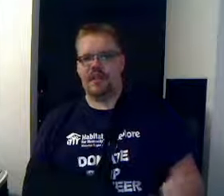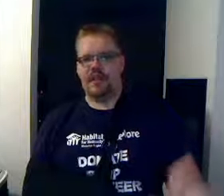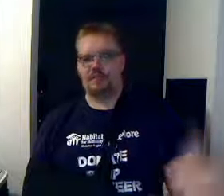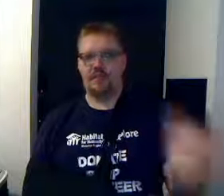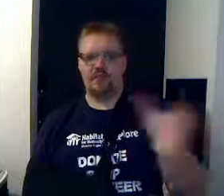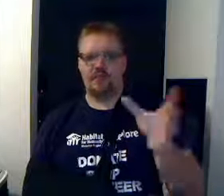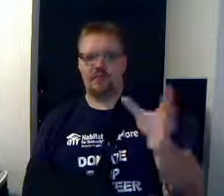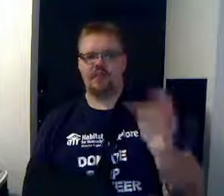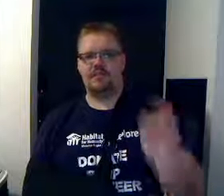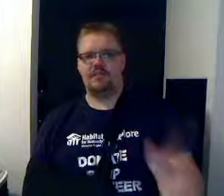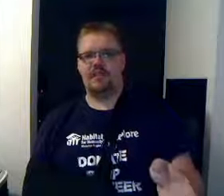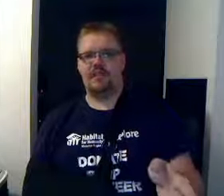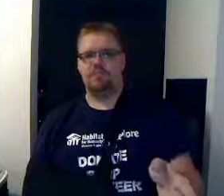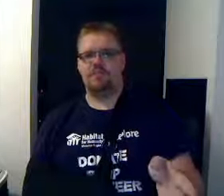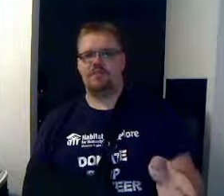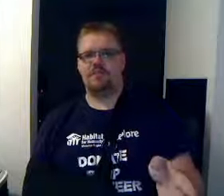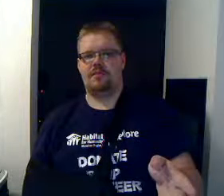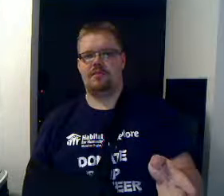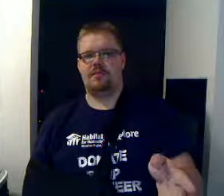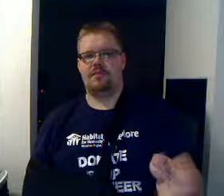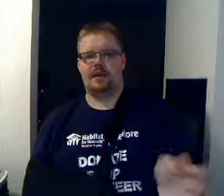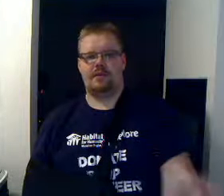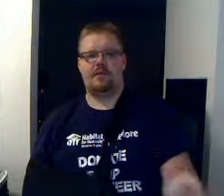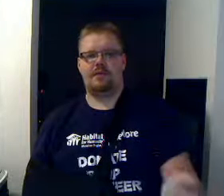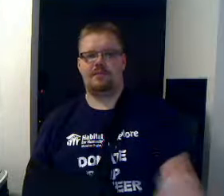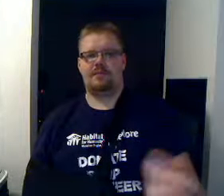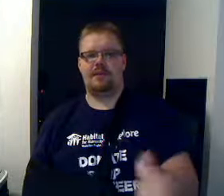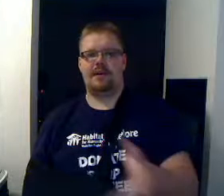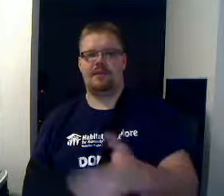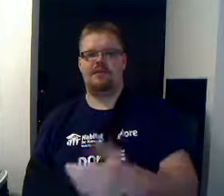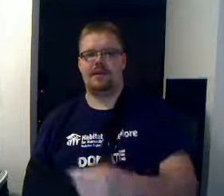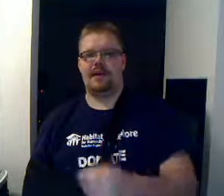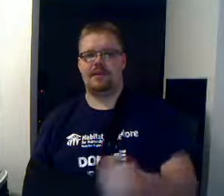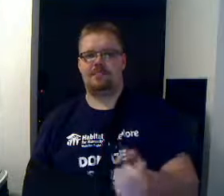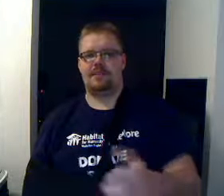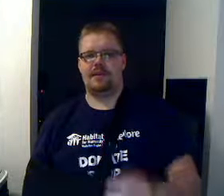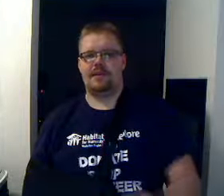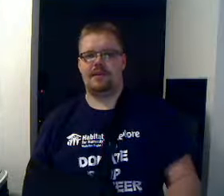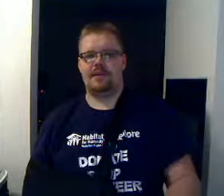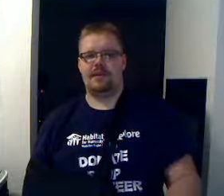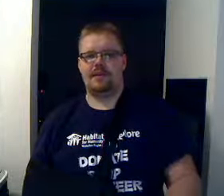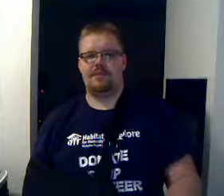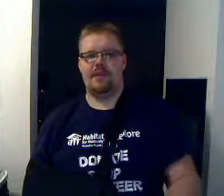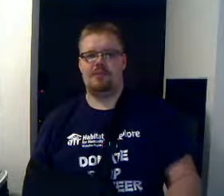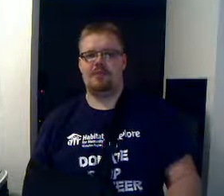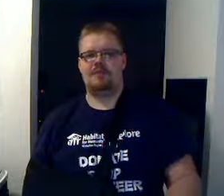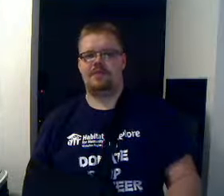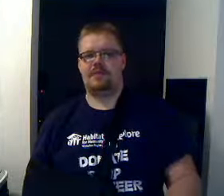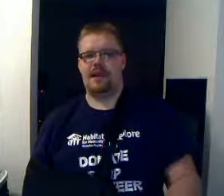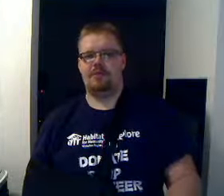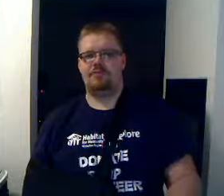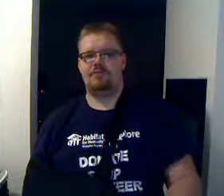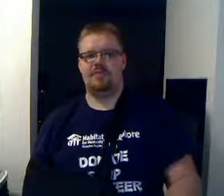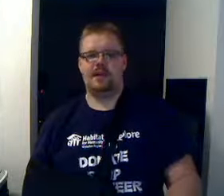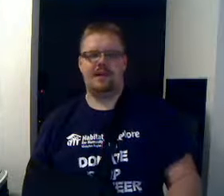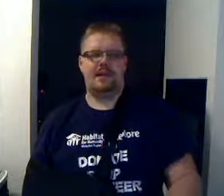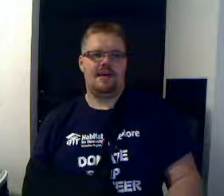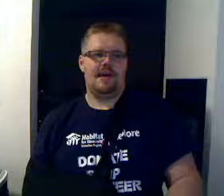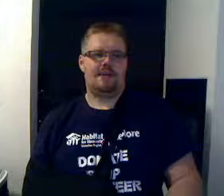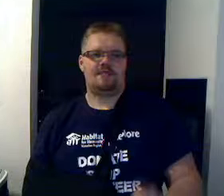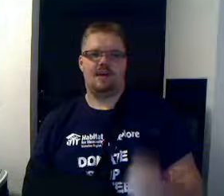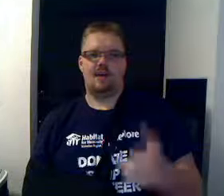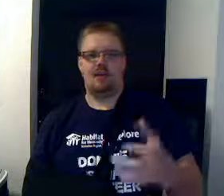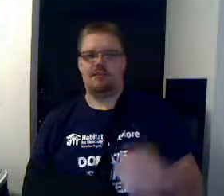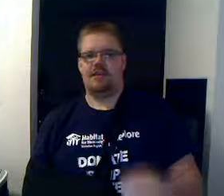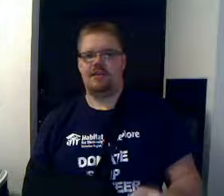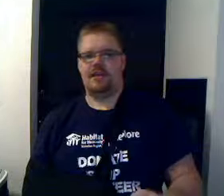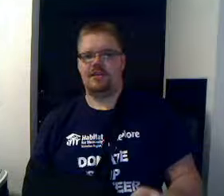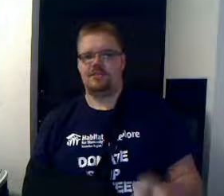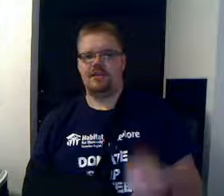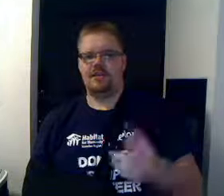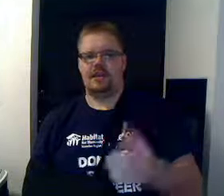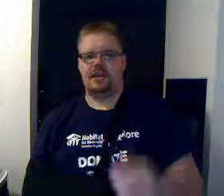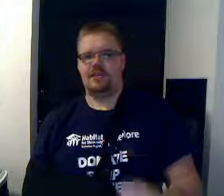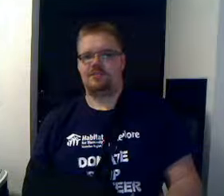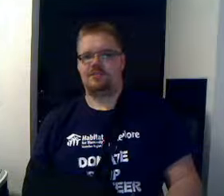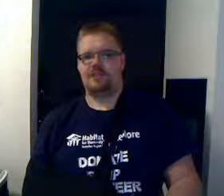now we get to play one of them. All our players got to play a member of this house, House Harm in Leitchburg, and House